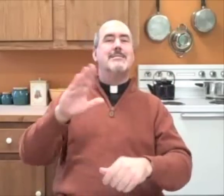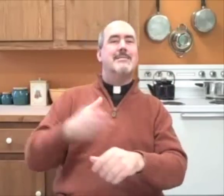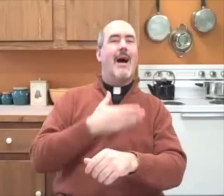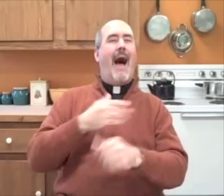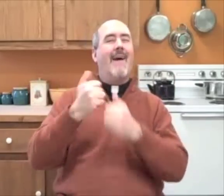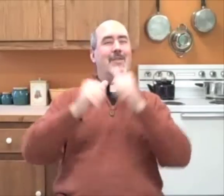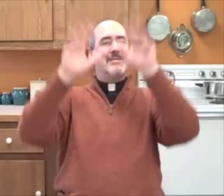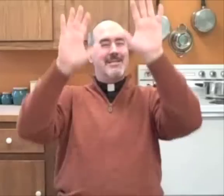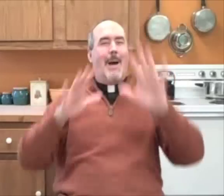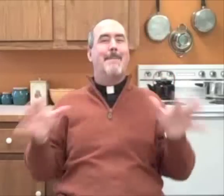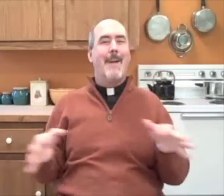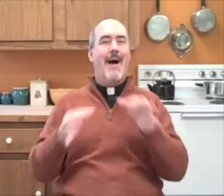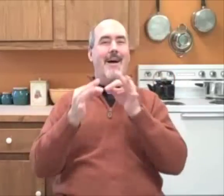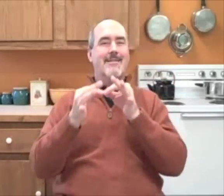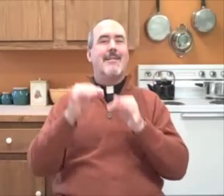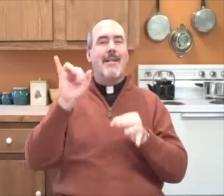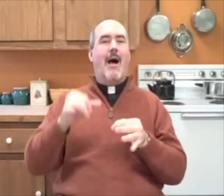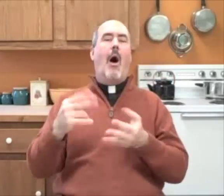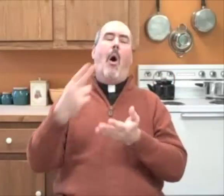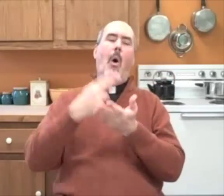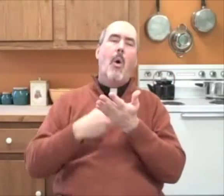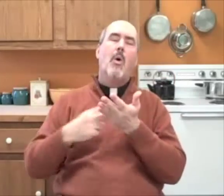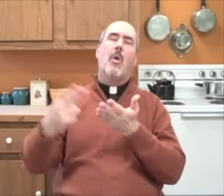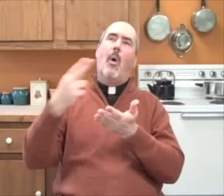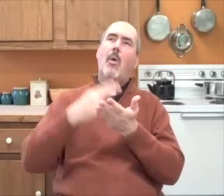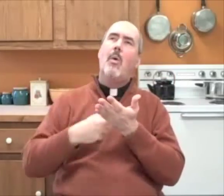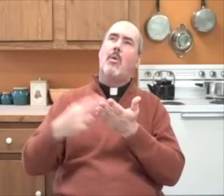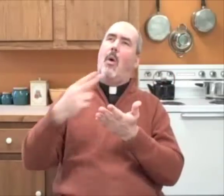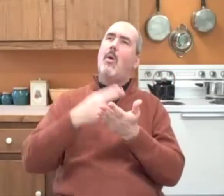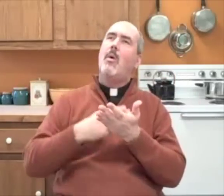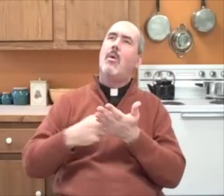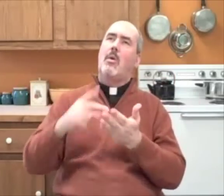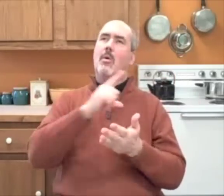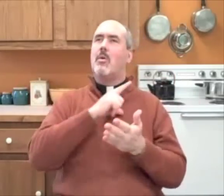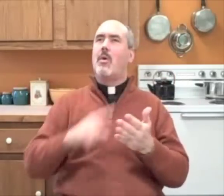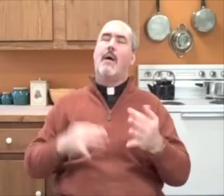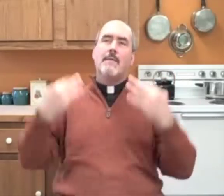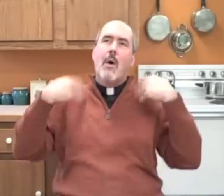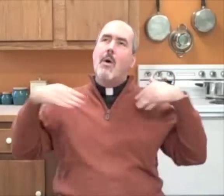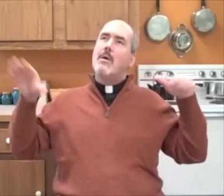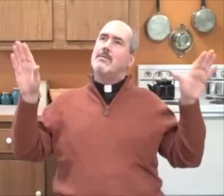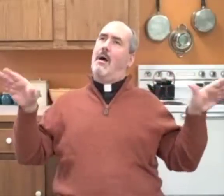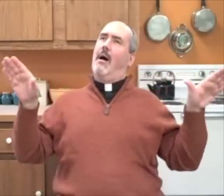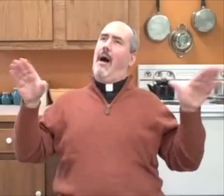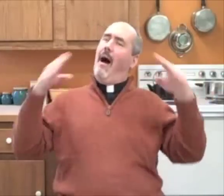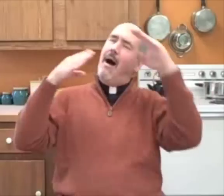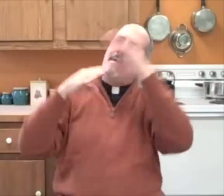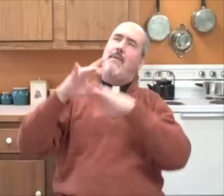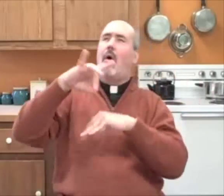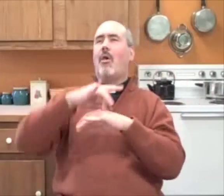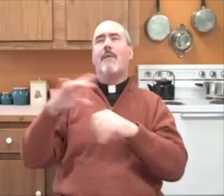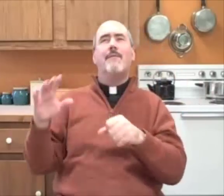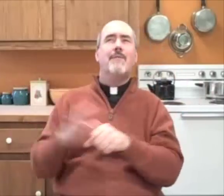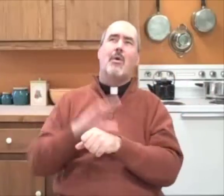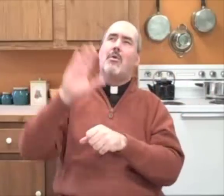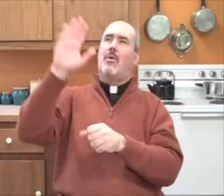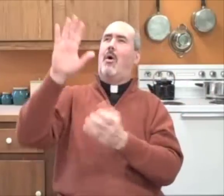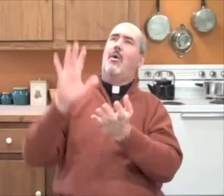They sang this song every Sunday in Mass. Holy, holy, Lord of angels, heaven and